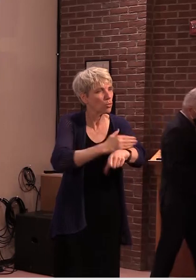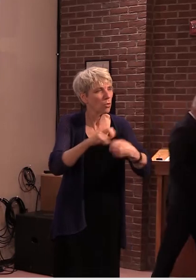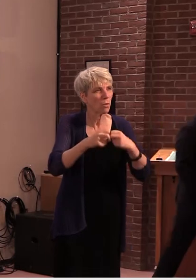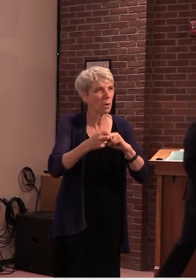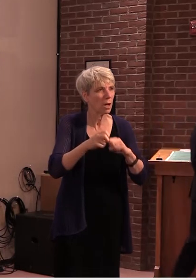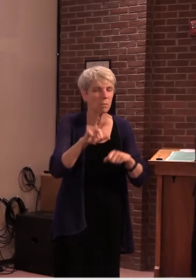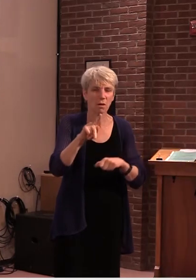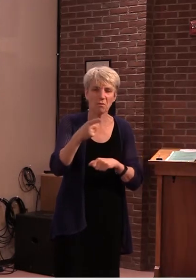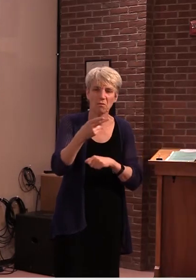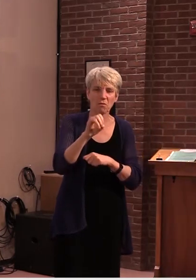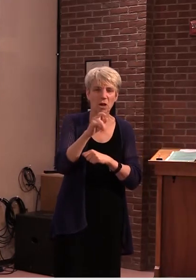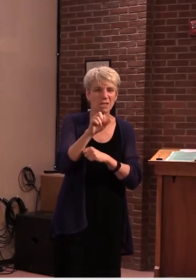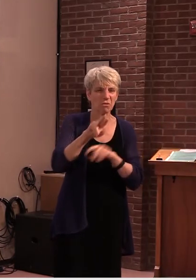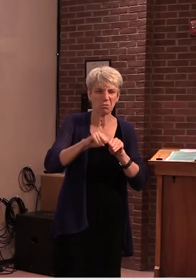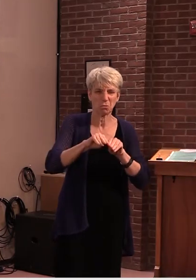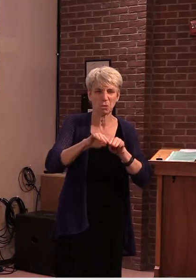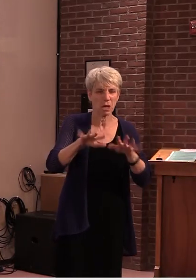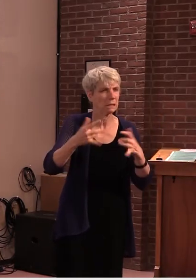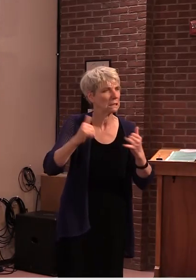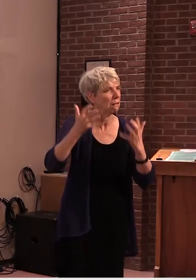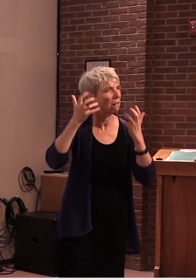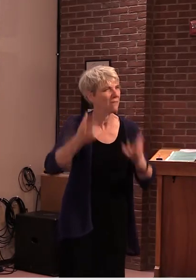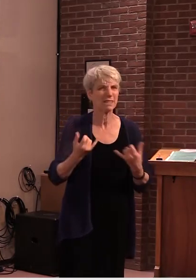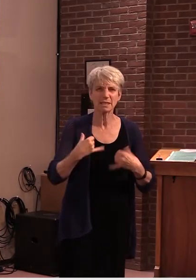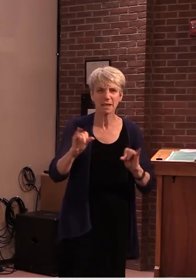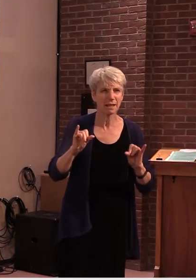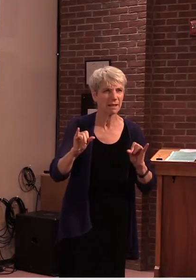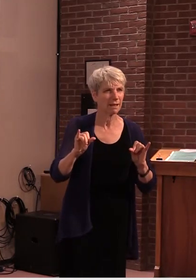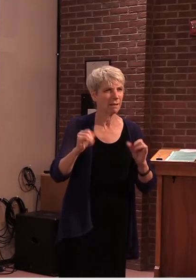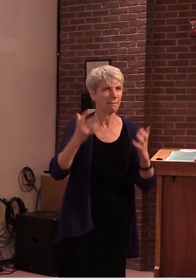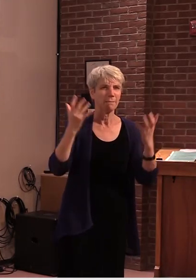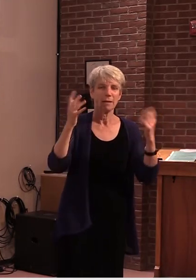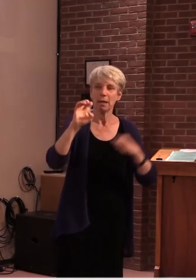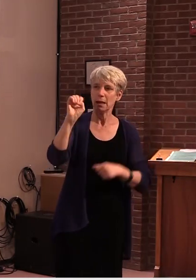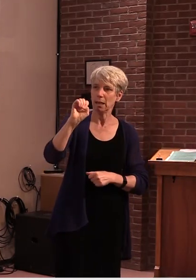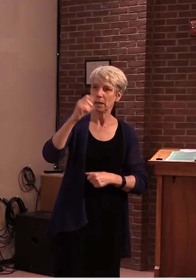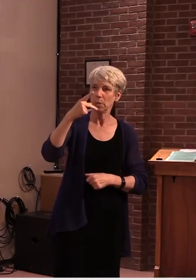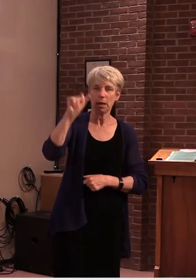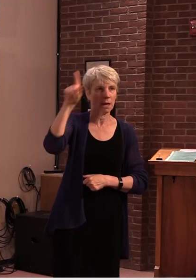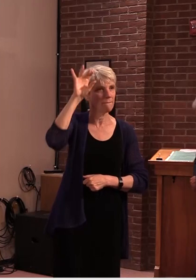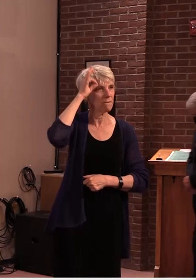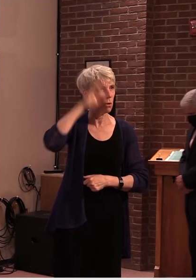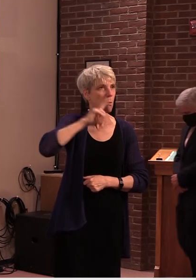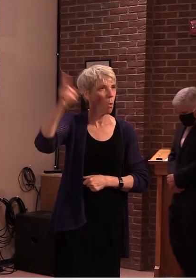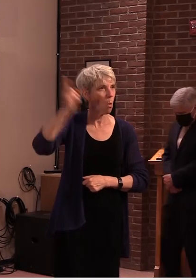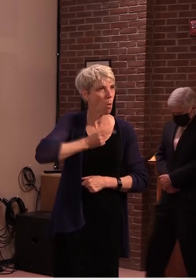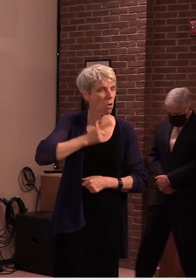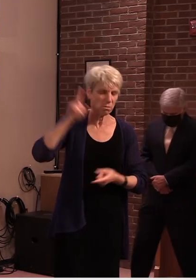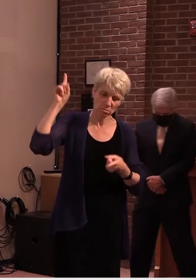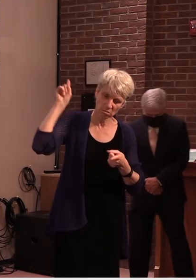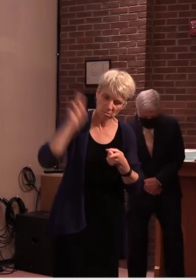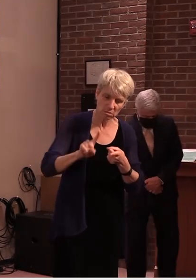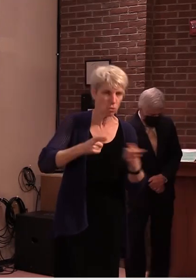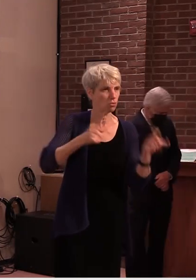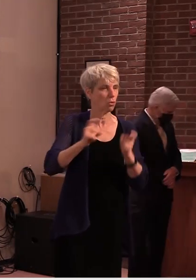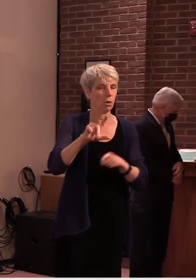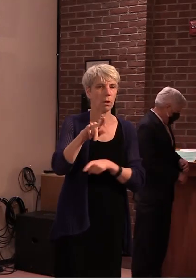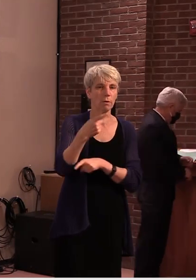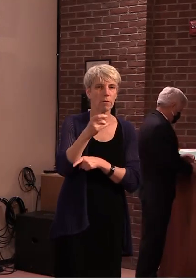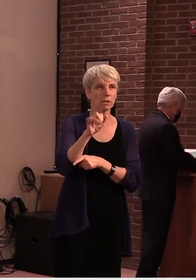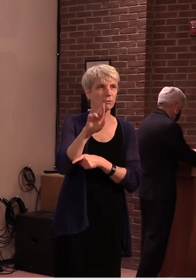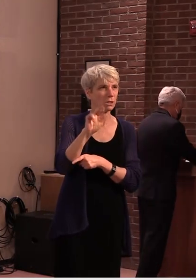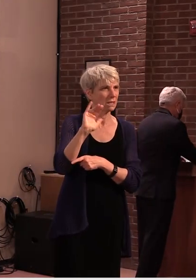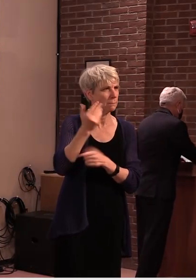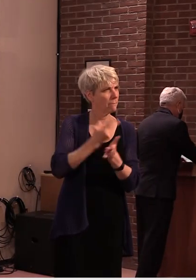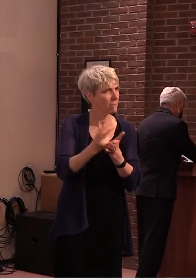then how can we uh how can we get to the epa mandate uh thank you for that question